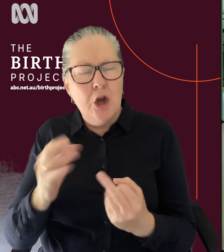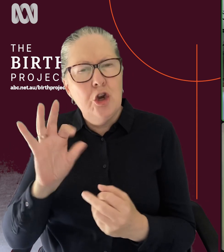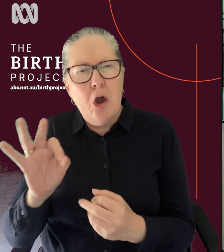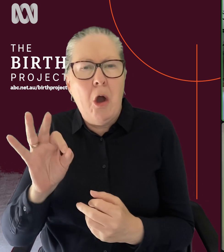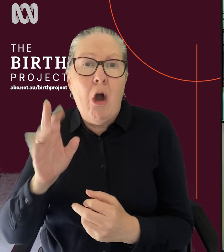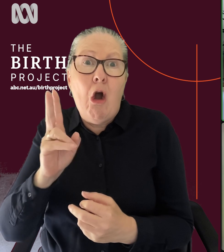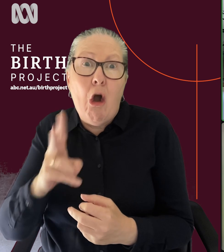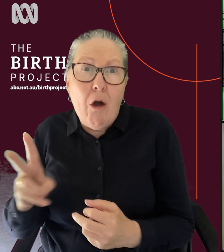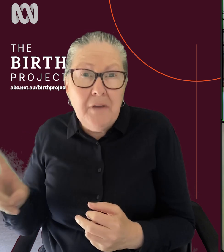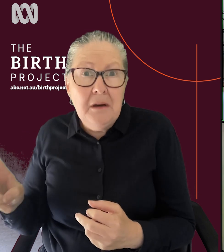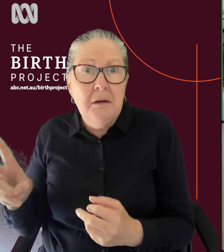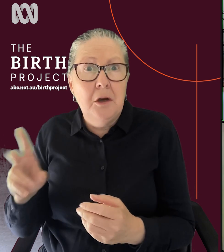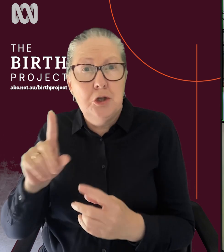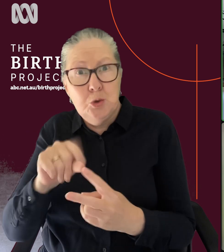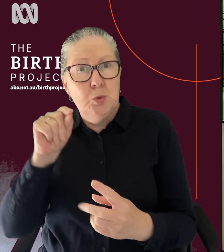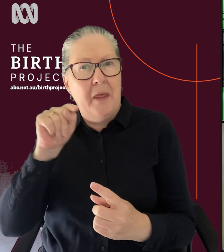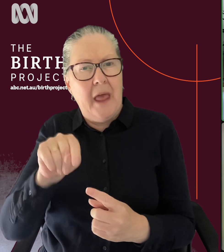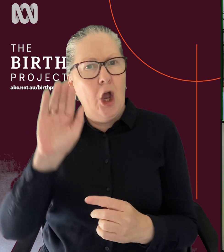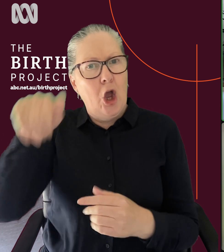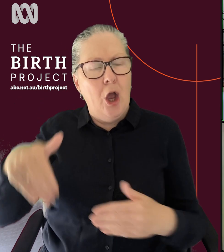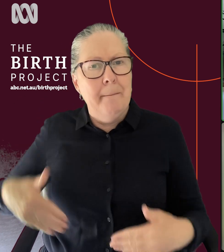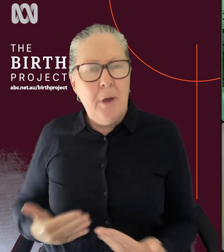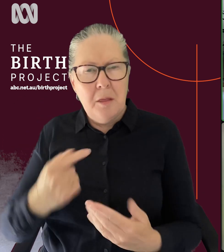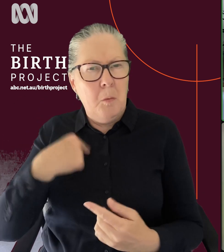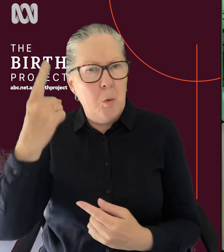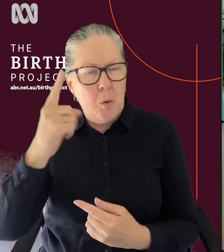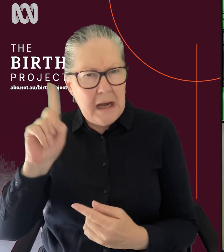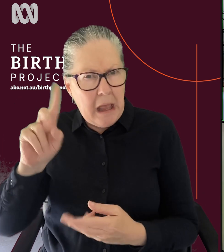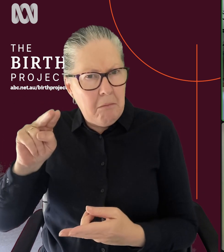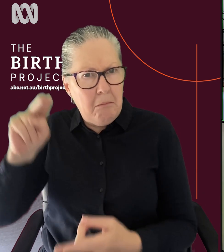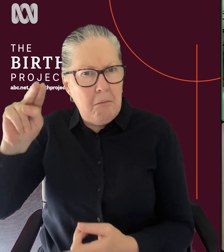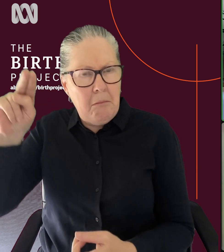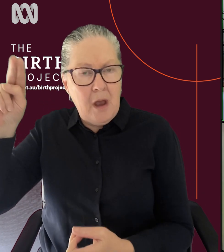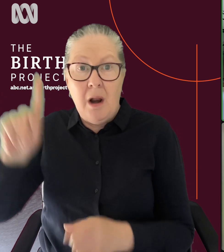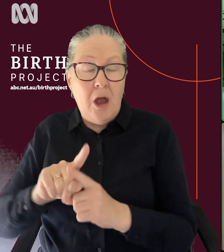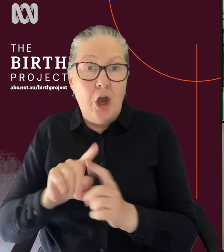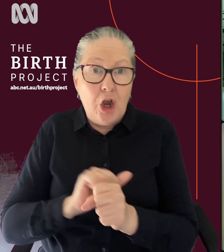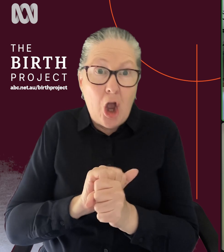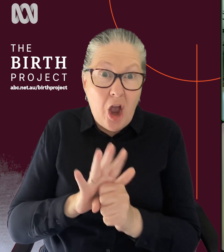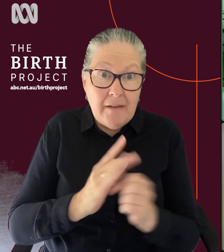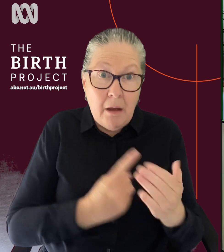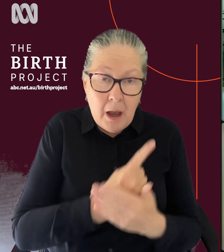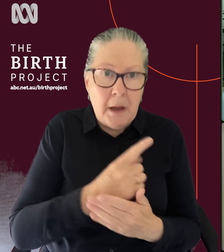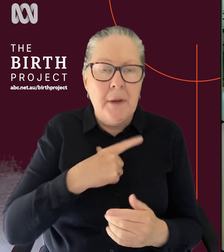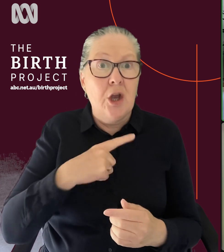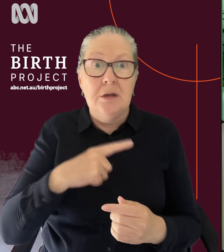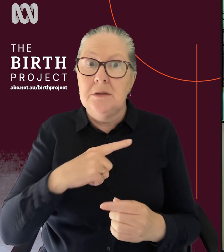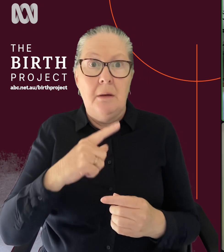certainly on the rise. And I wonder if that sort of happened through COVID, you know, where partners or family members couldn't be at the birth and,